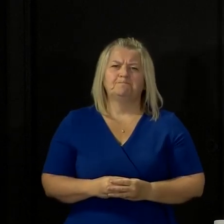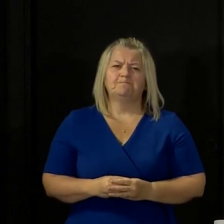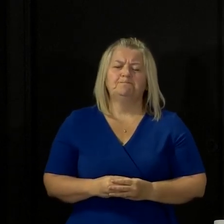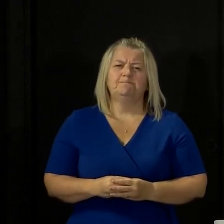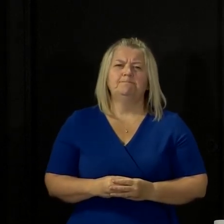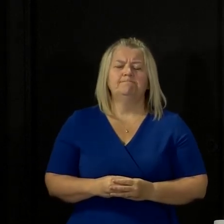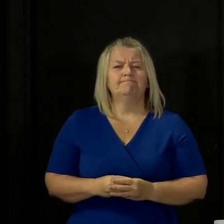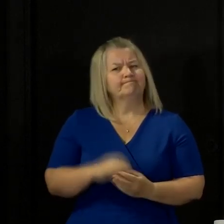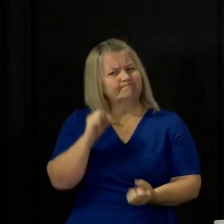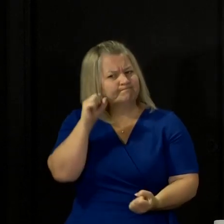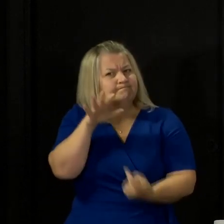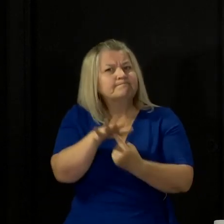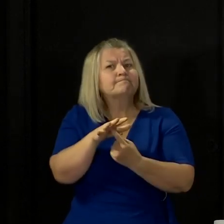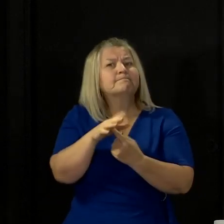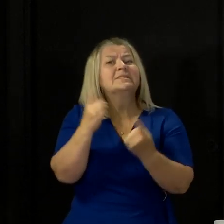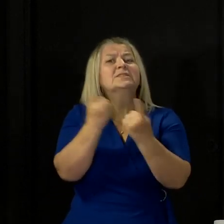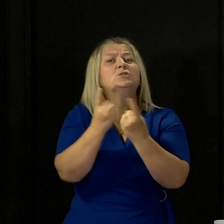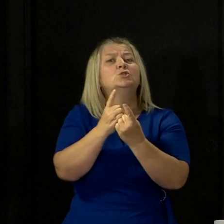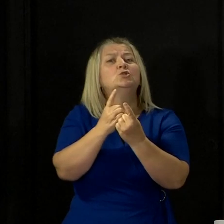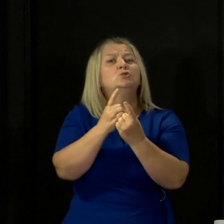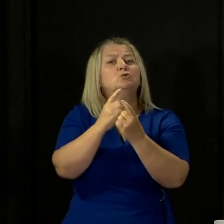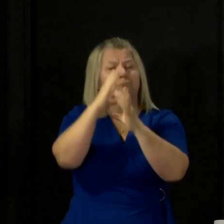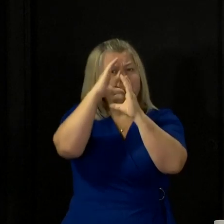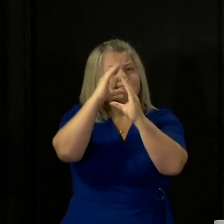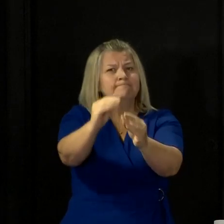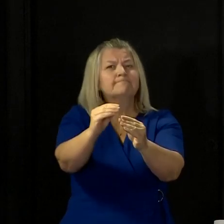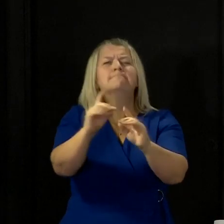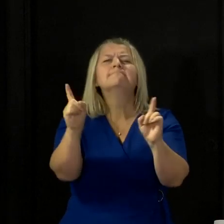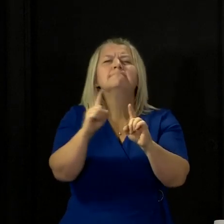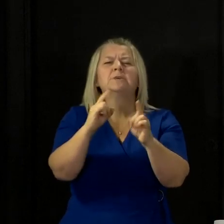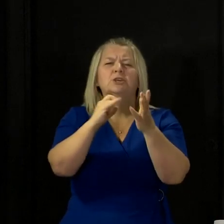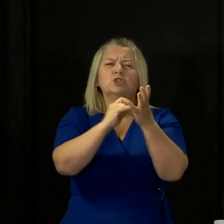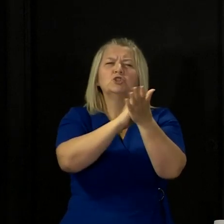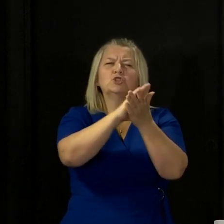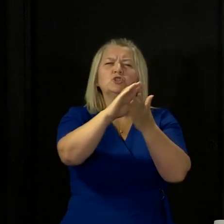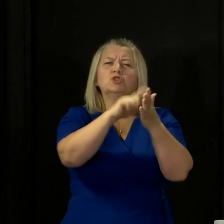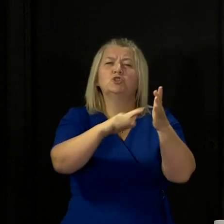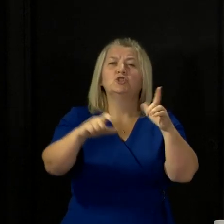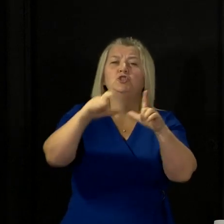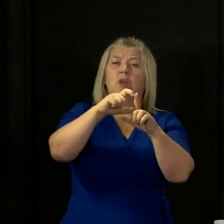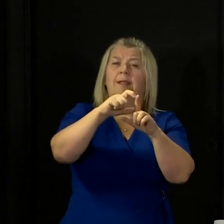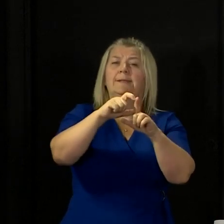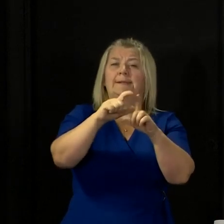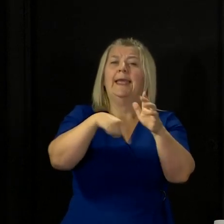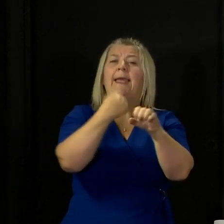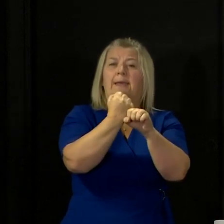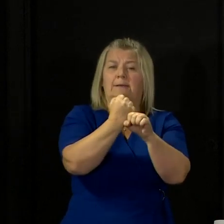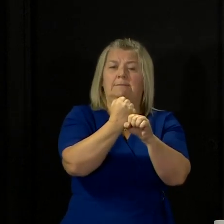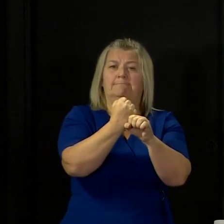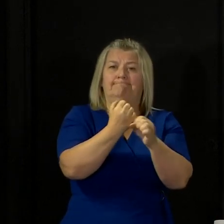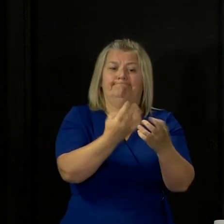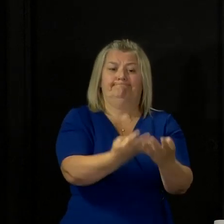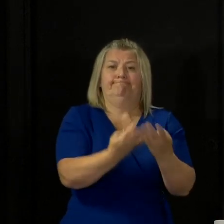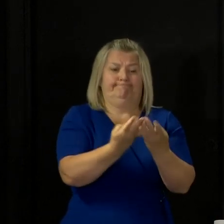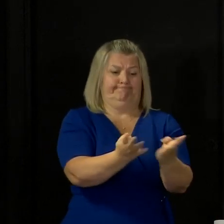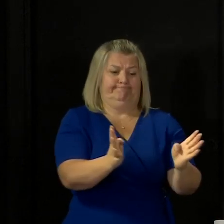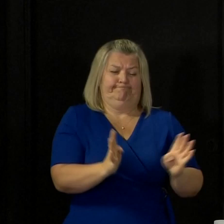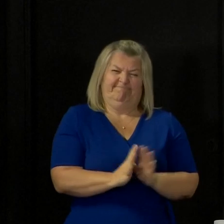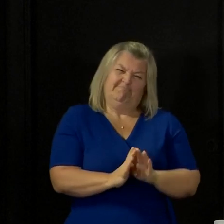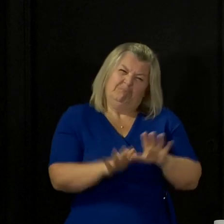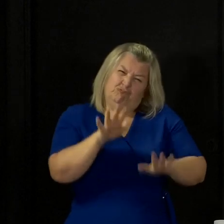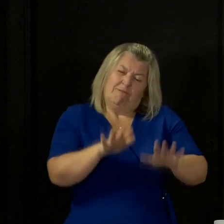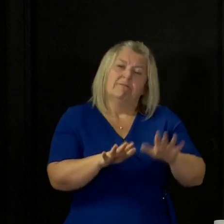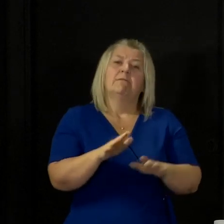difficult issue I want to talk about today is shielding. I want to give as much of an update as I can for the approximately